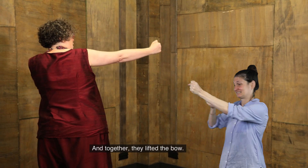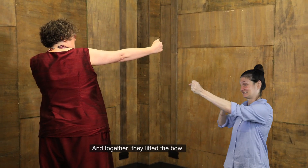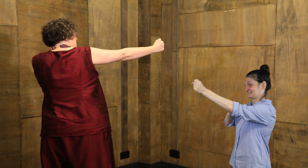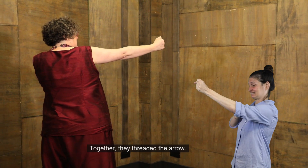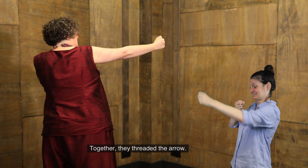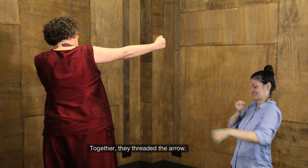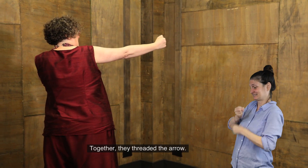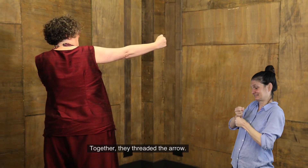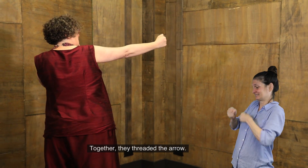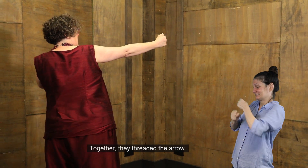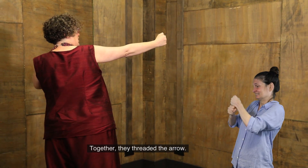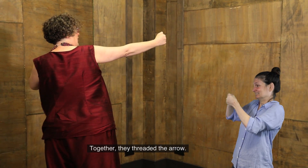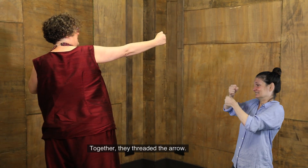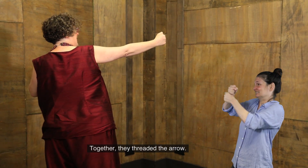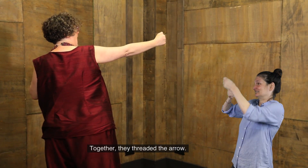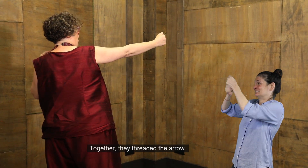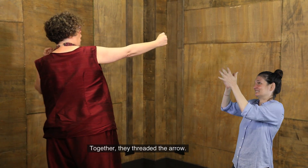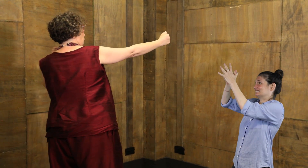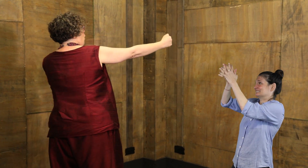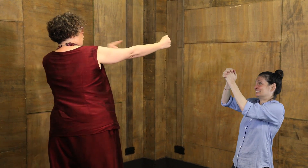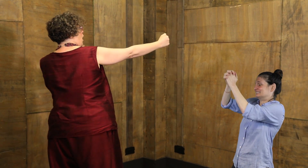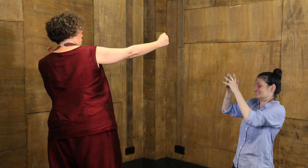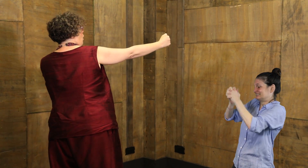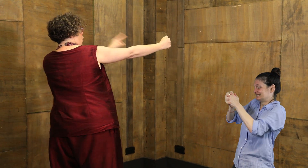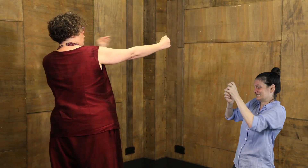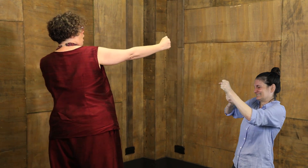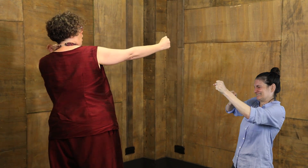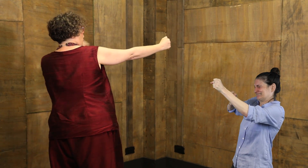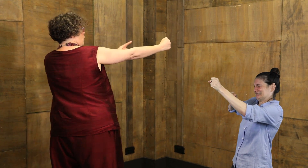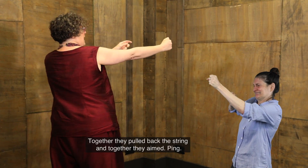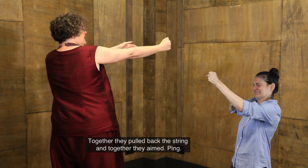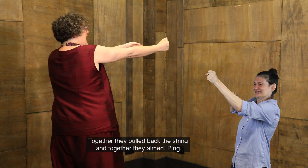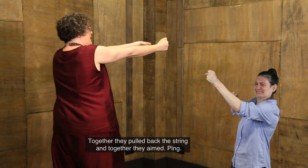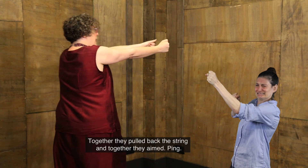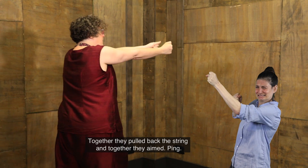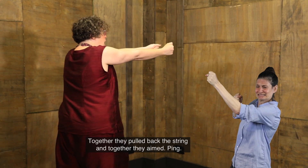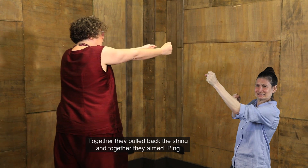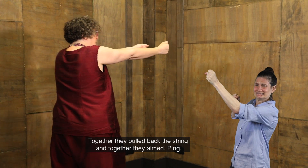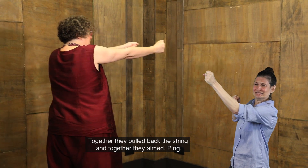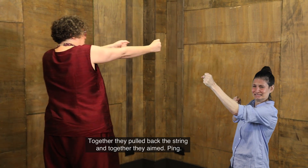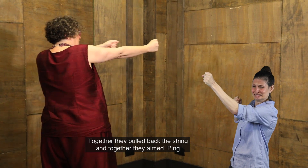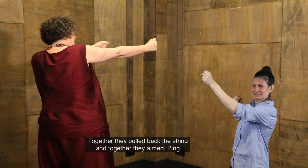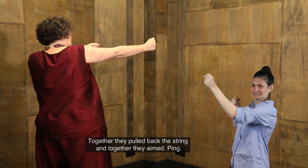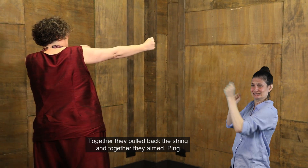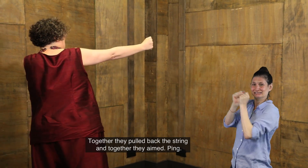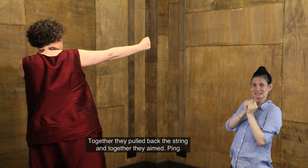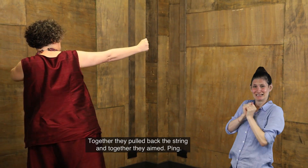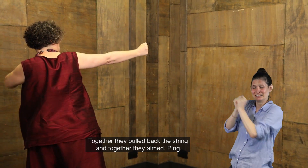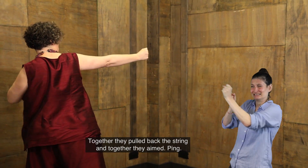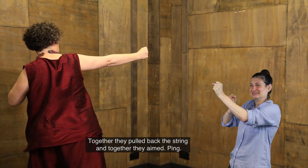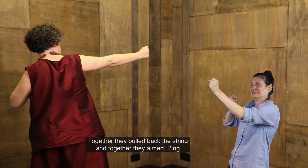the bow. Together, they threaded the arrow. Whoop, whoop, whoop, whoop. Together, they pulled back the string.